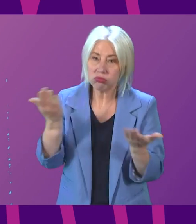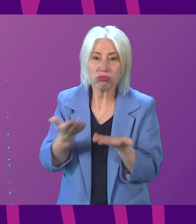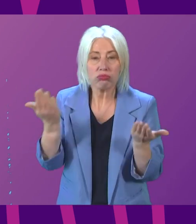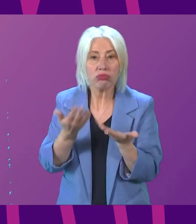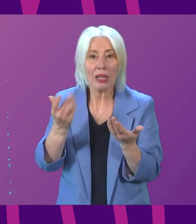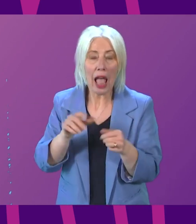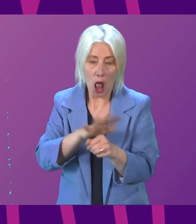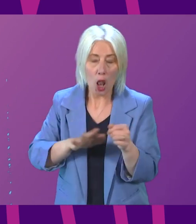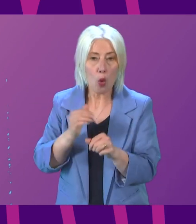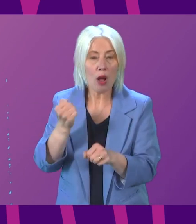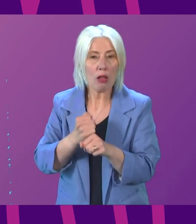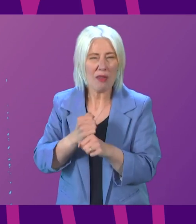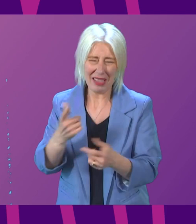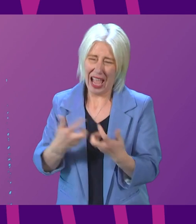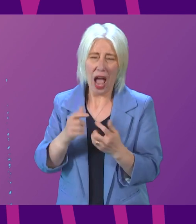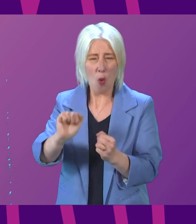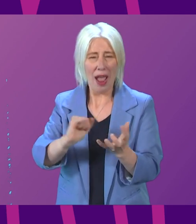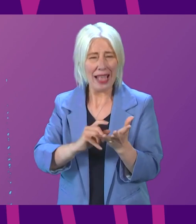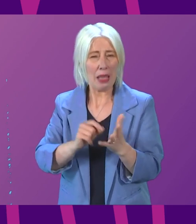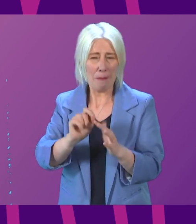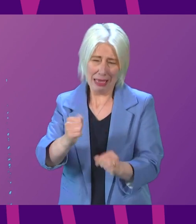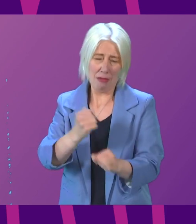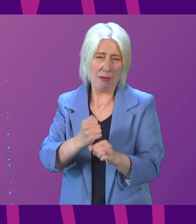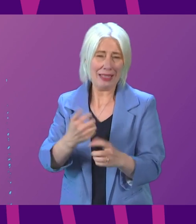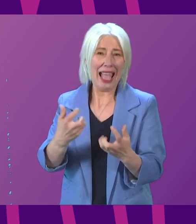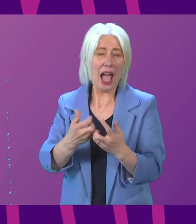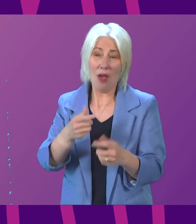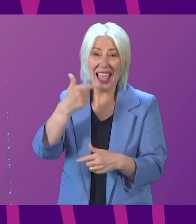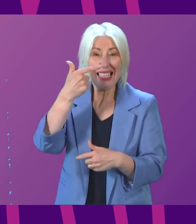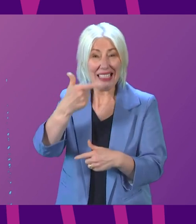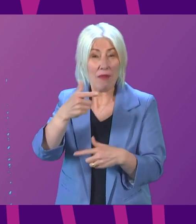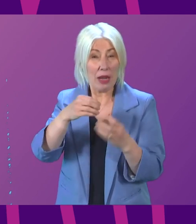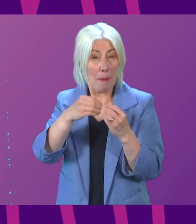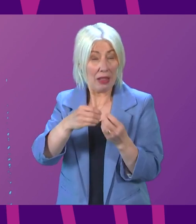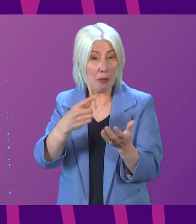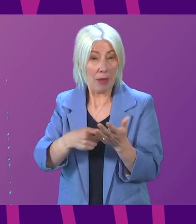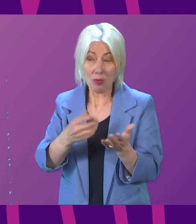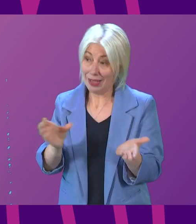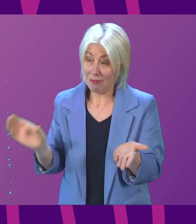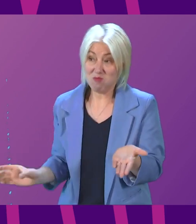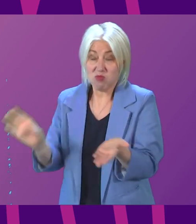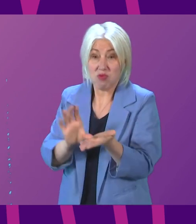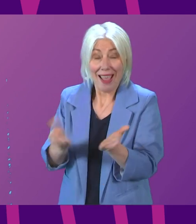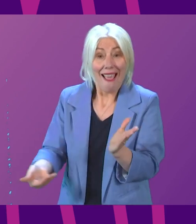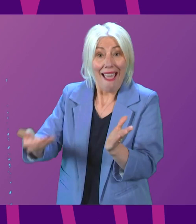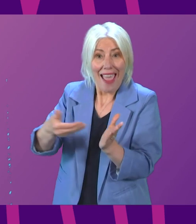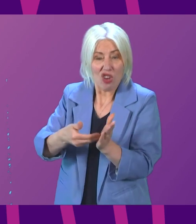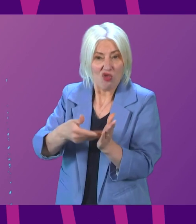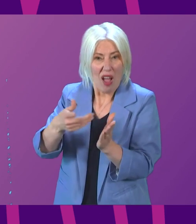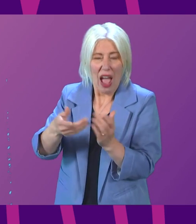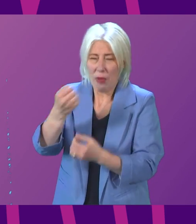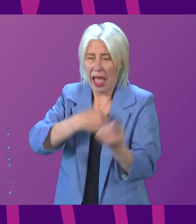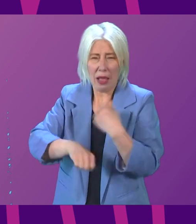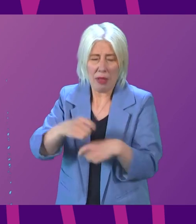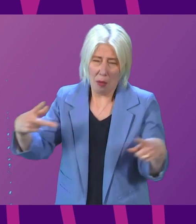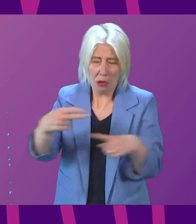How on earth did this SNP Government manage to turn an extra £7 billion from Westminster into such savage